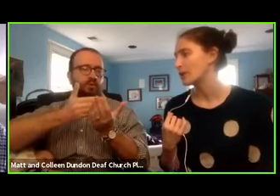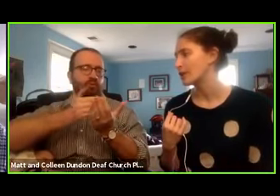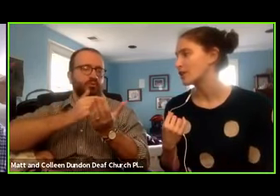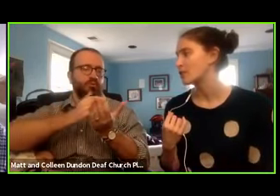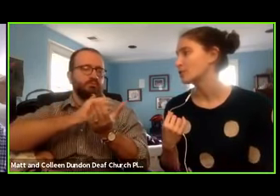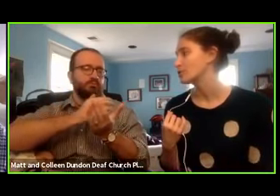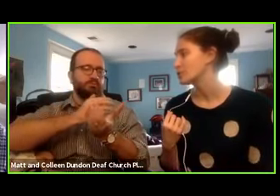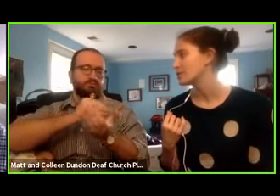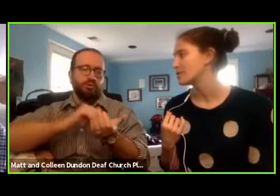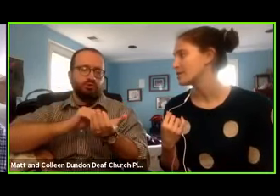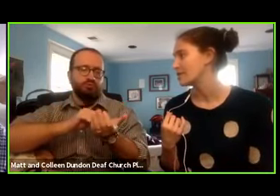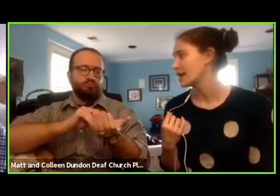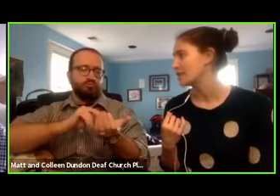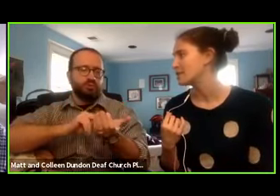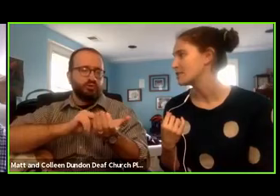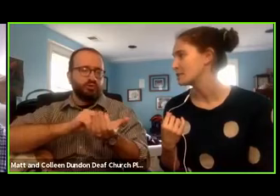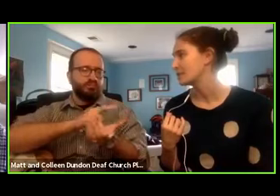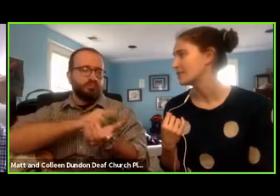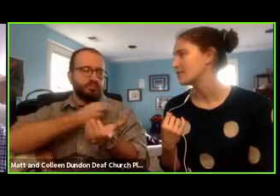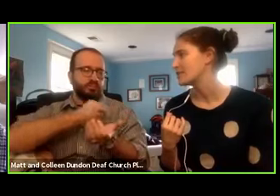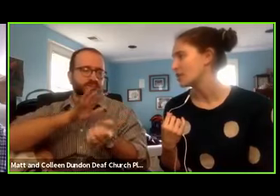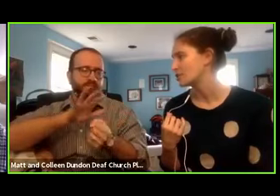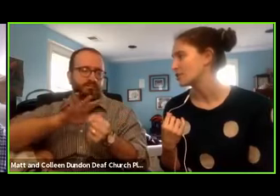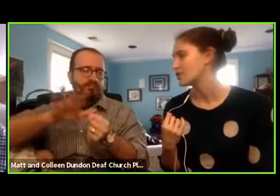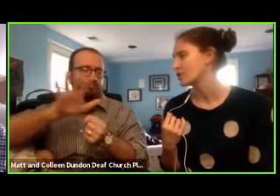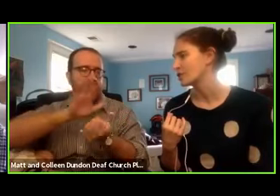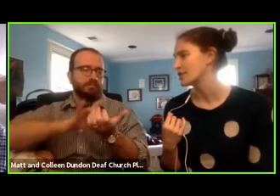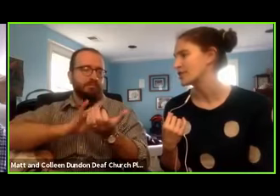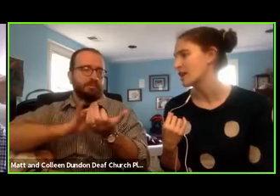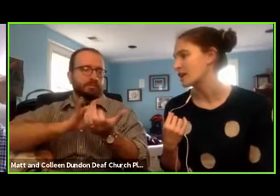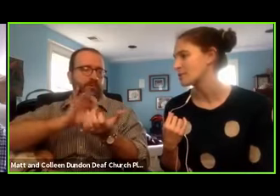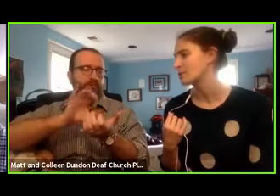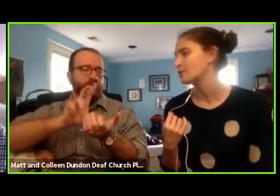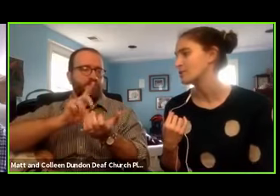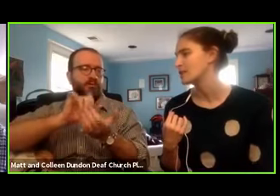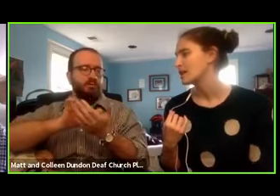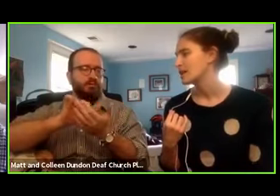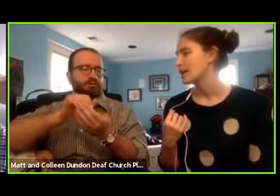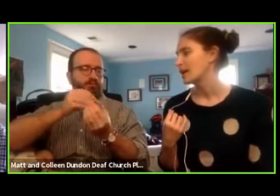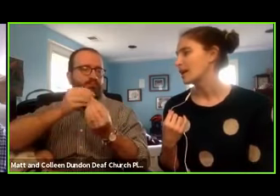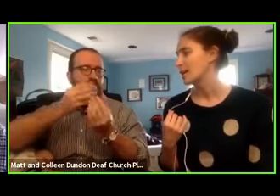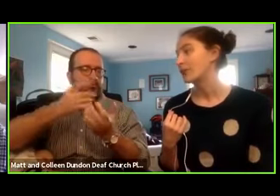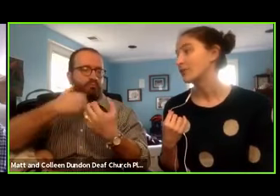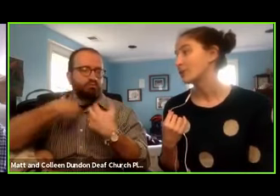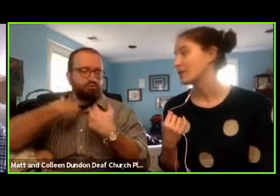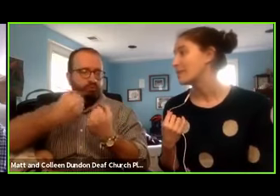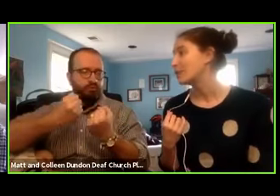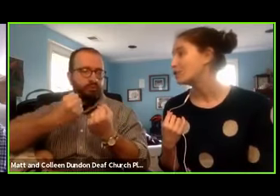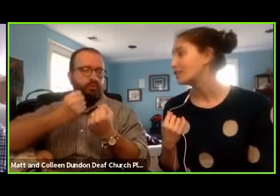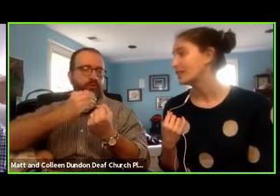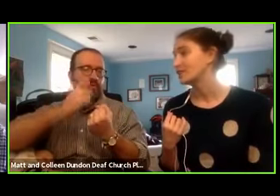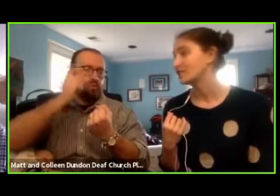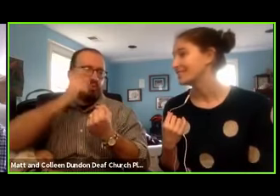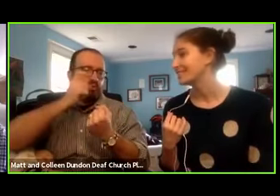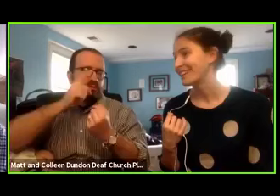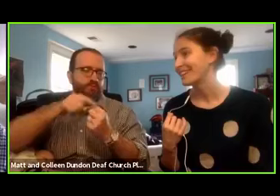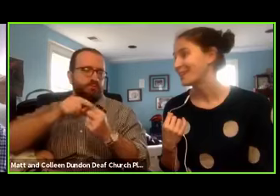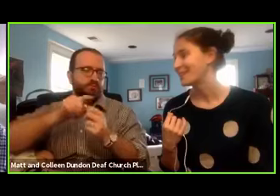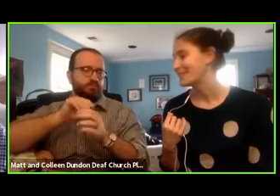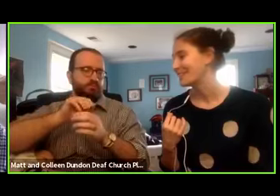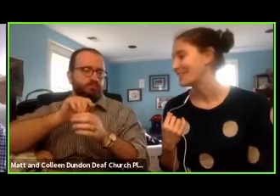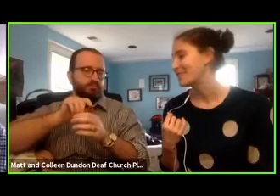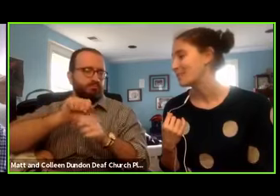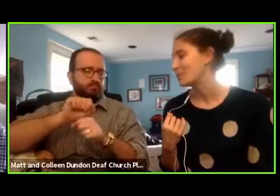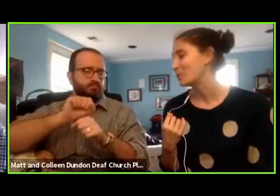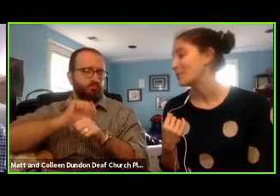We pray that you would reduce this virus, Lord, give the doctors, the nurses, the hospitals, um, everyone in the medical field, um,